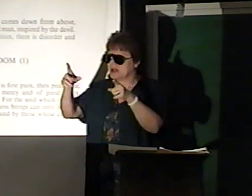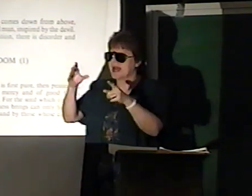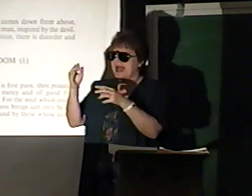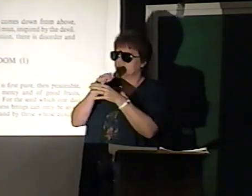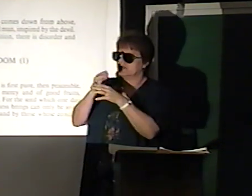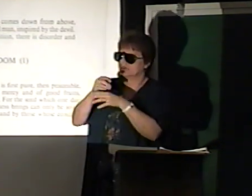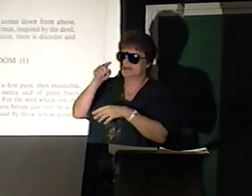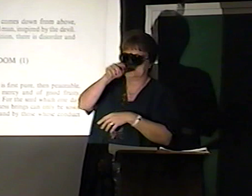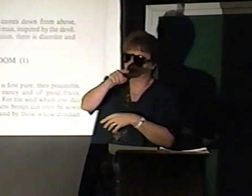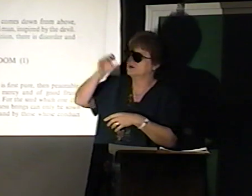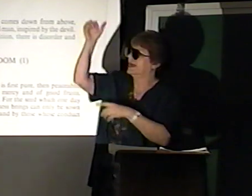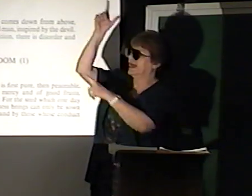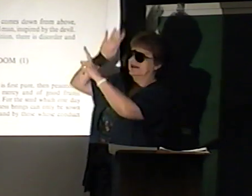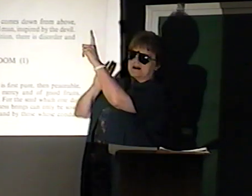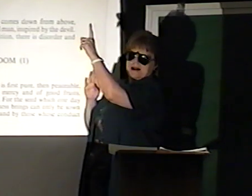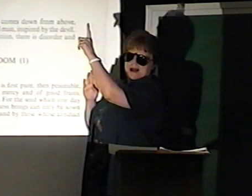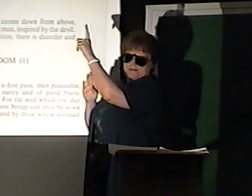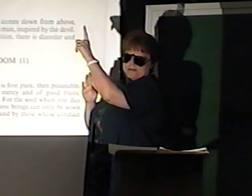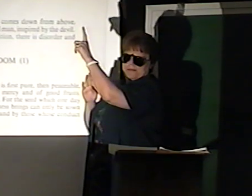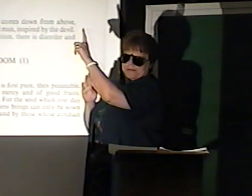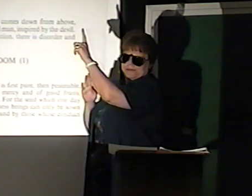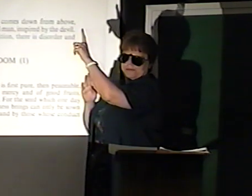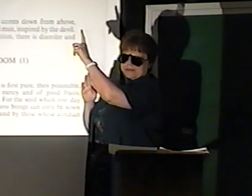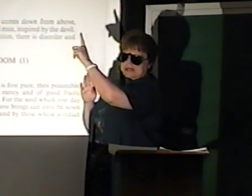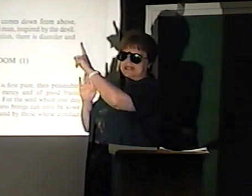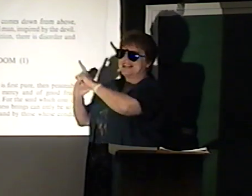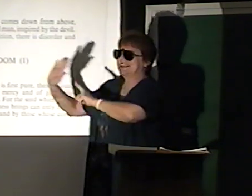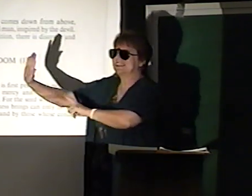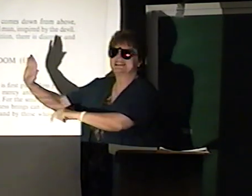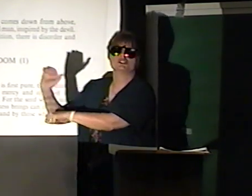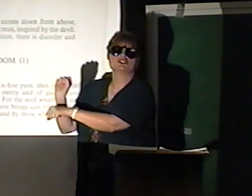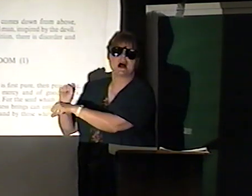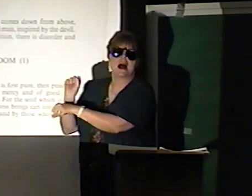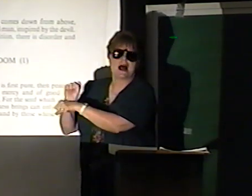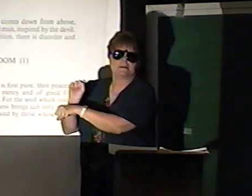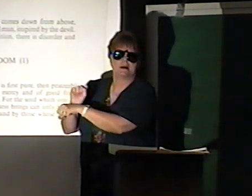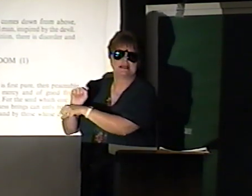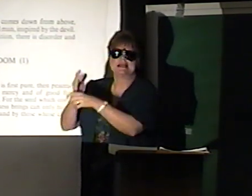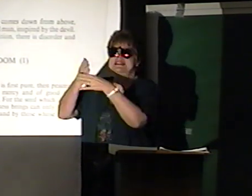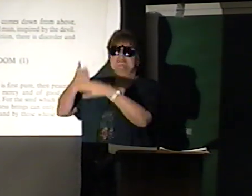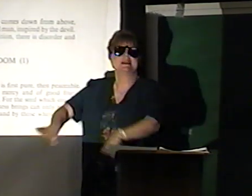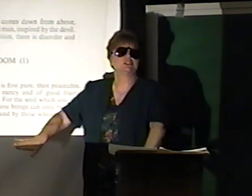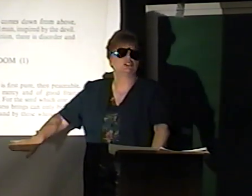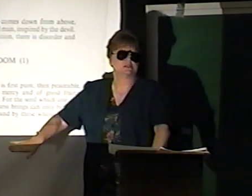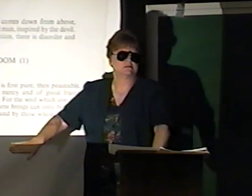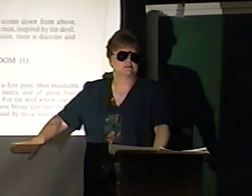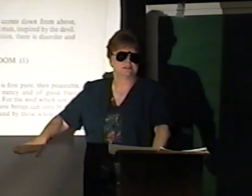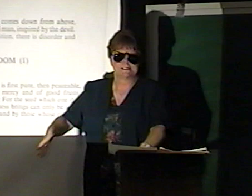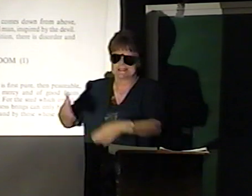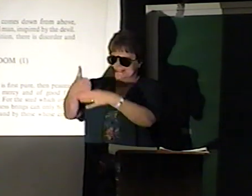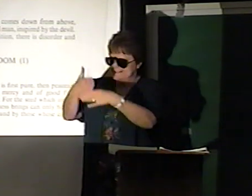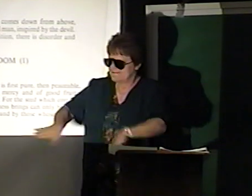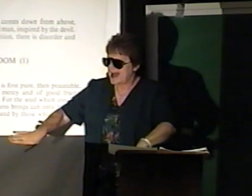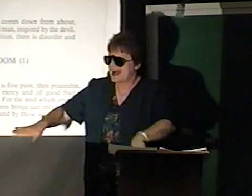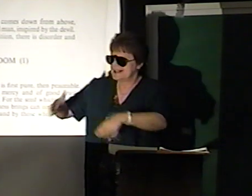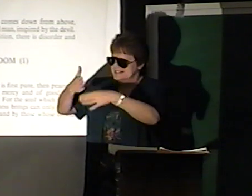God. That's his job to make your spine.